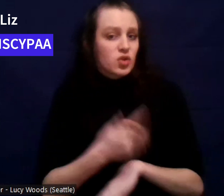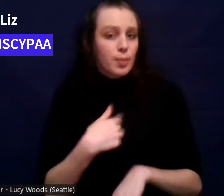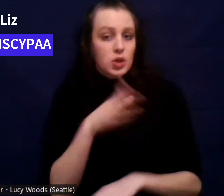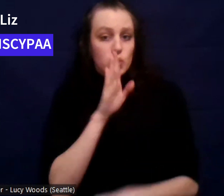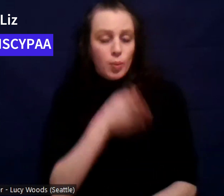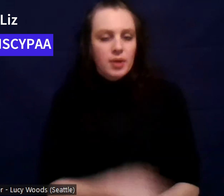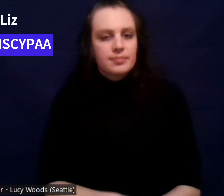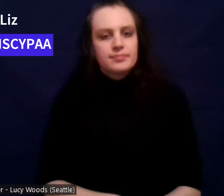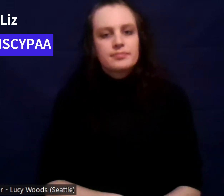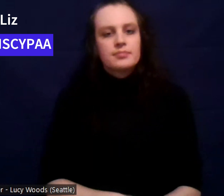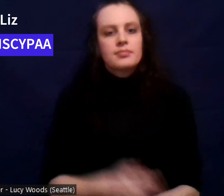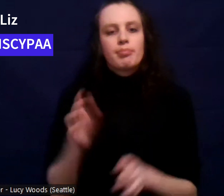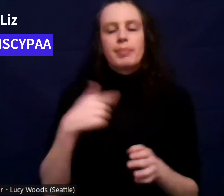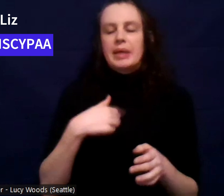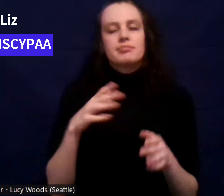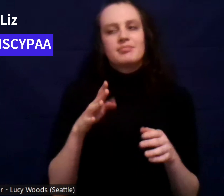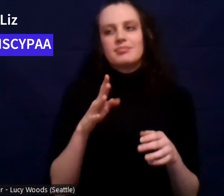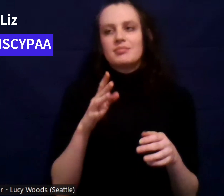get there yet.